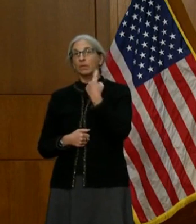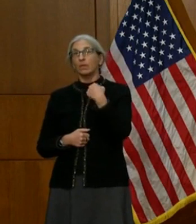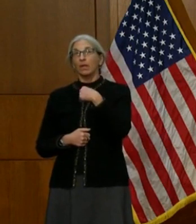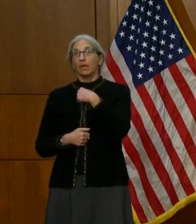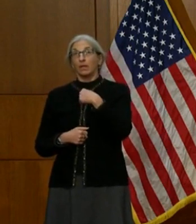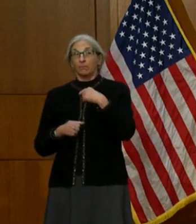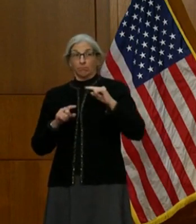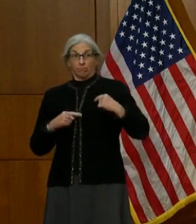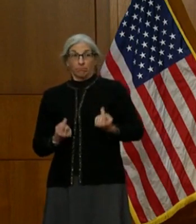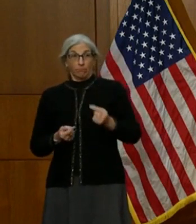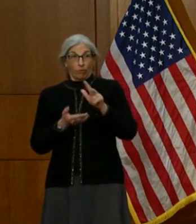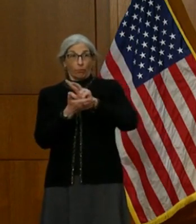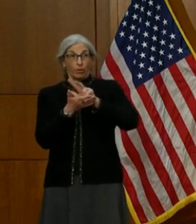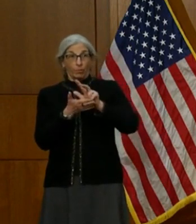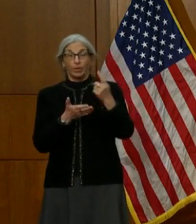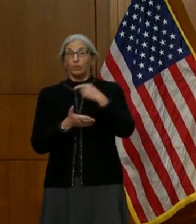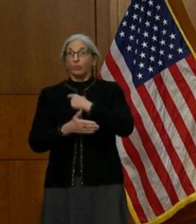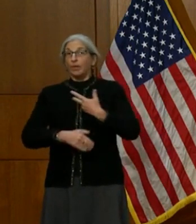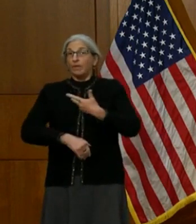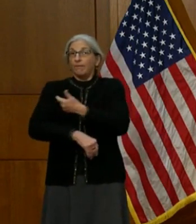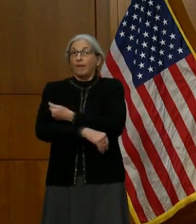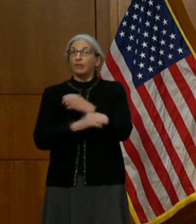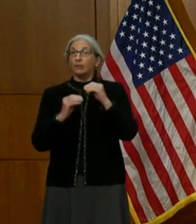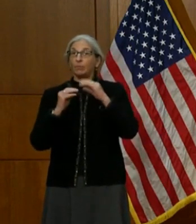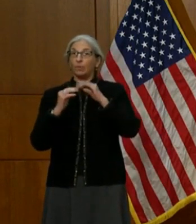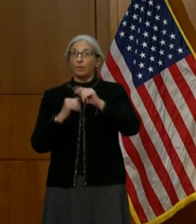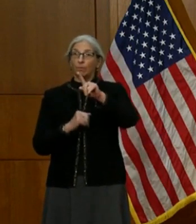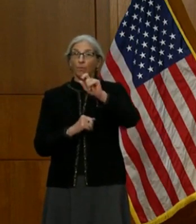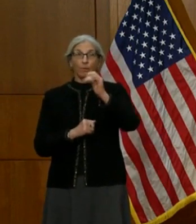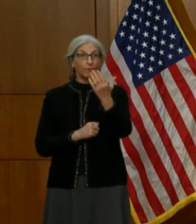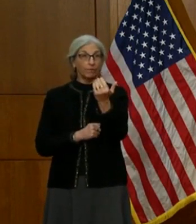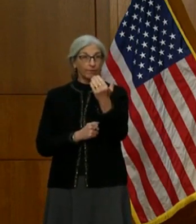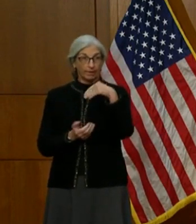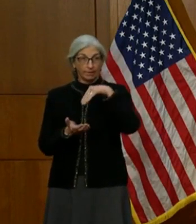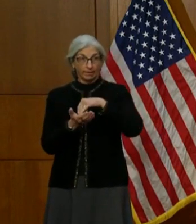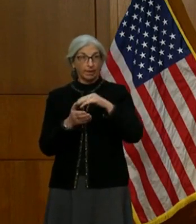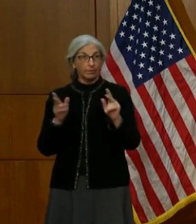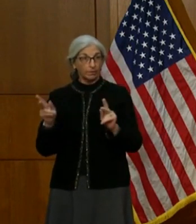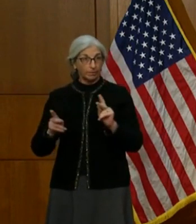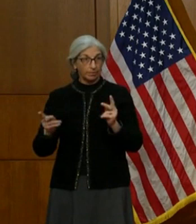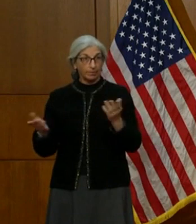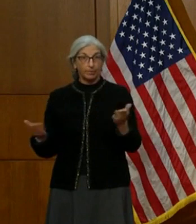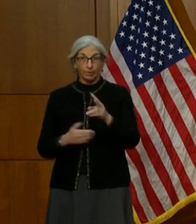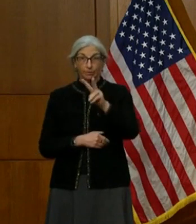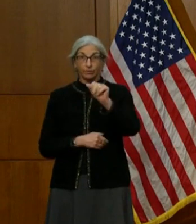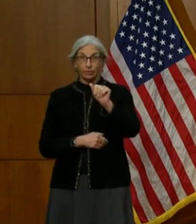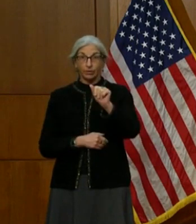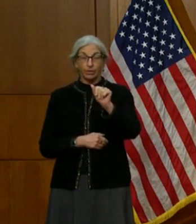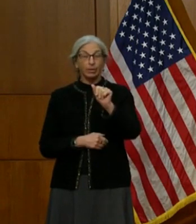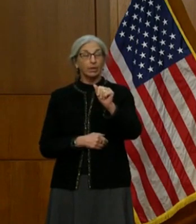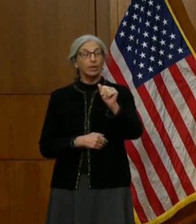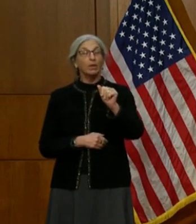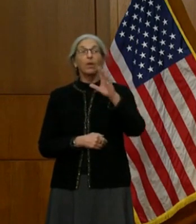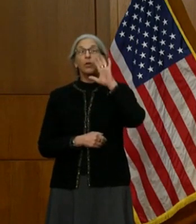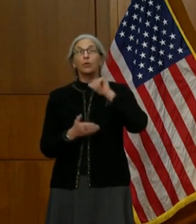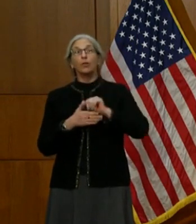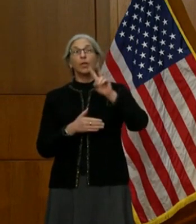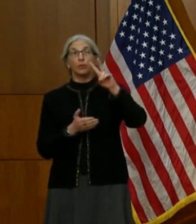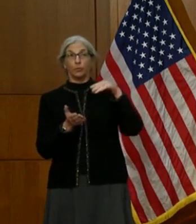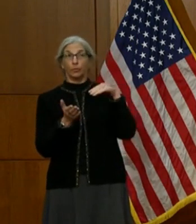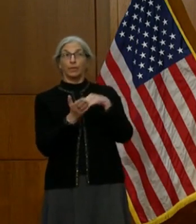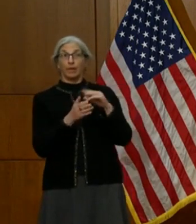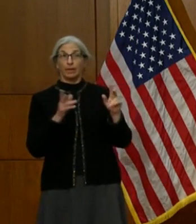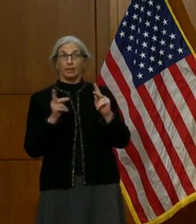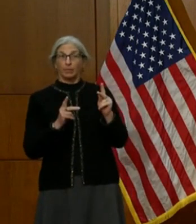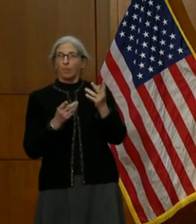three weeks a little bit over 115,000 individuals in Virginia. I'm happy to say that 2,000 of those have